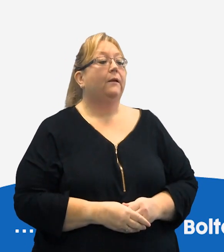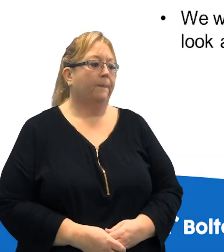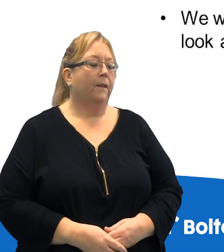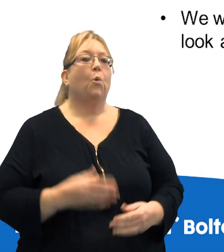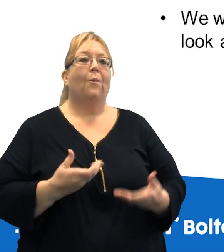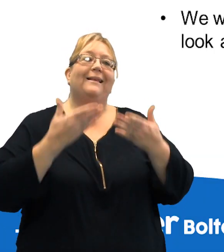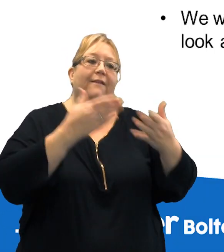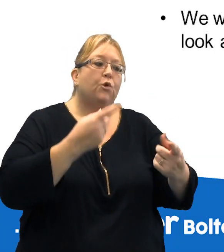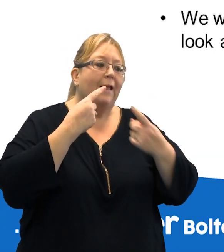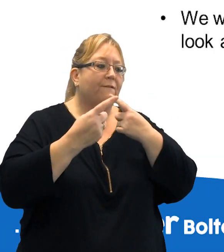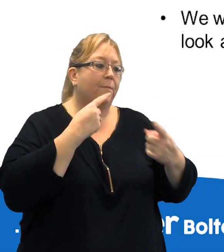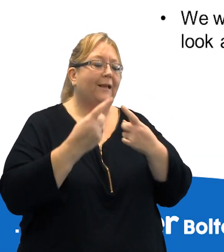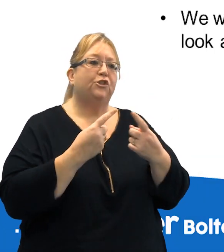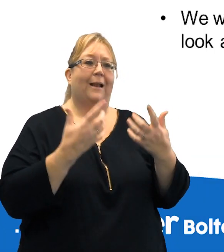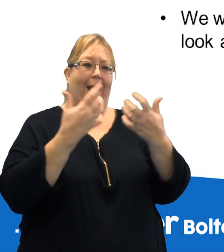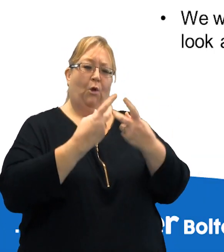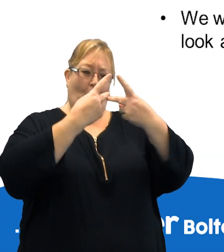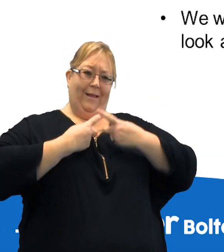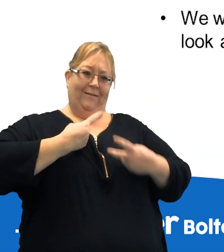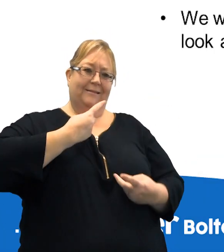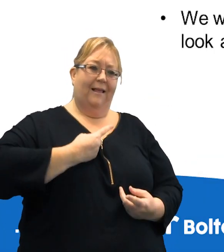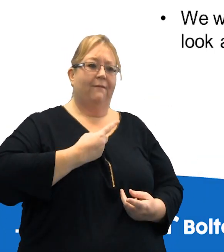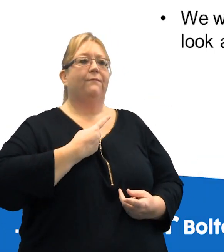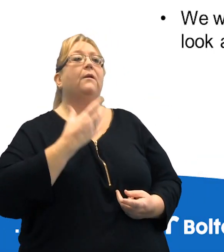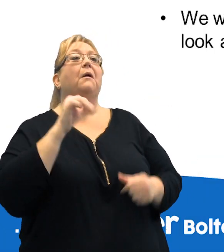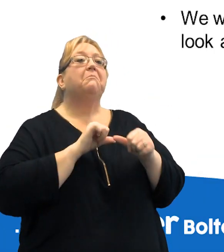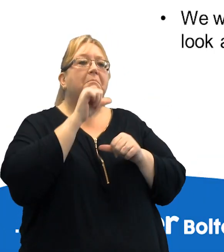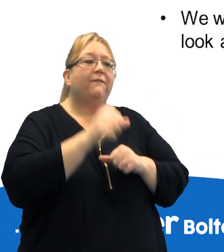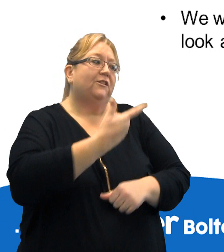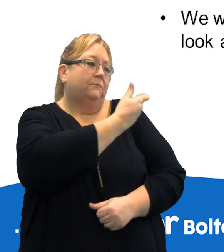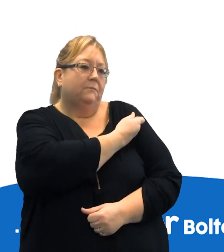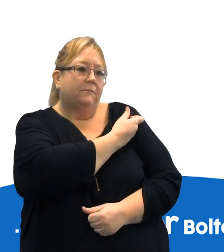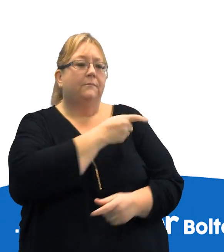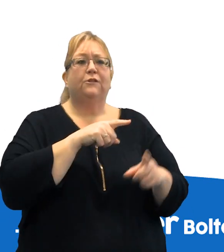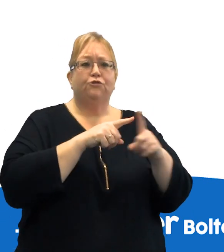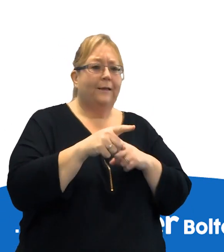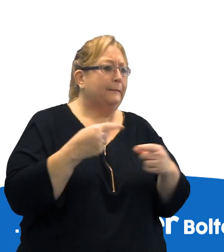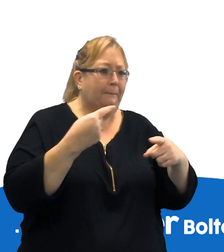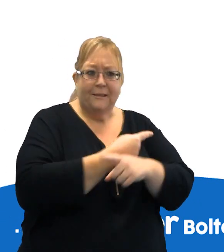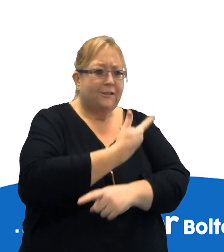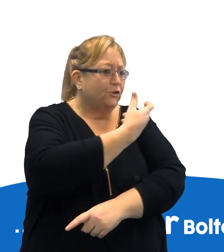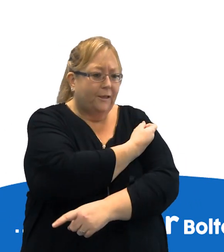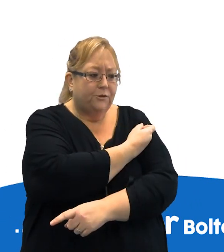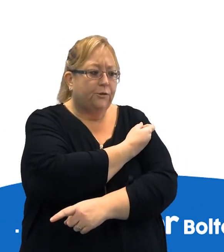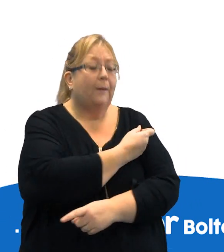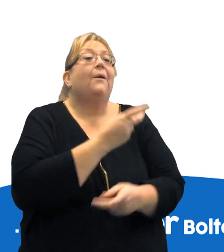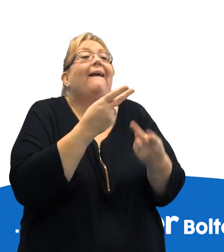We will give you some information on how to look after yourself following the immunisations. Try not to miss your injection but if you do